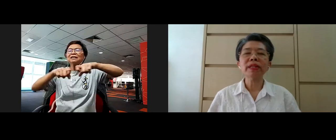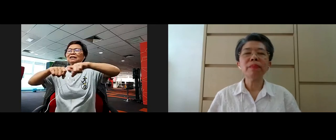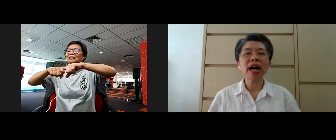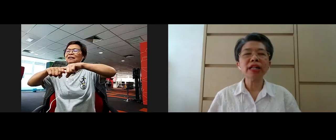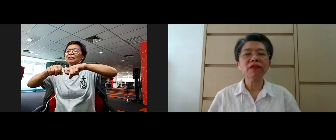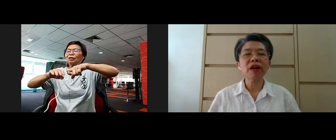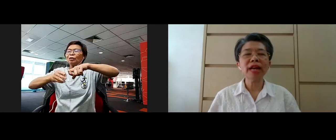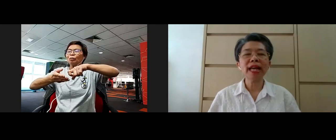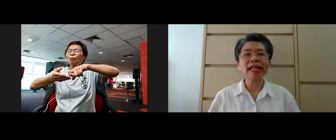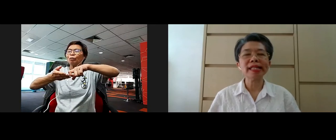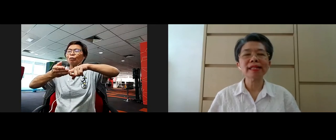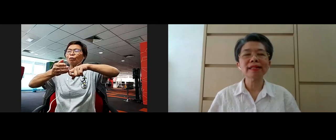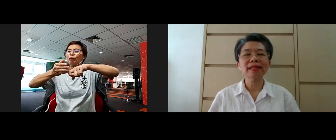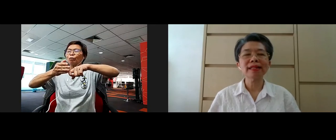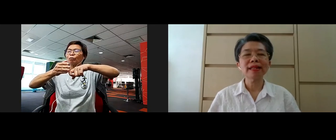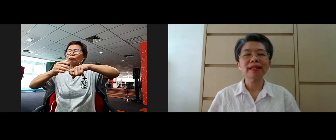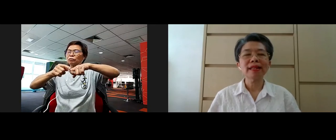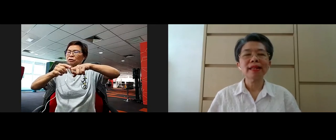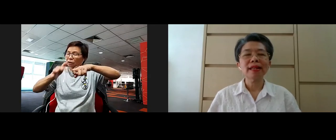important part of our legs.